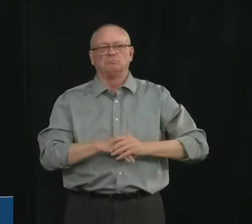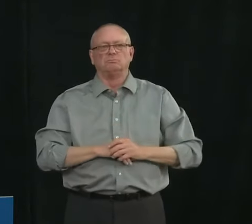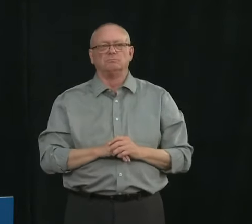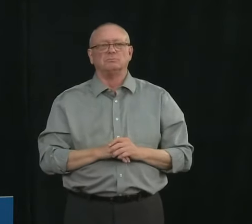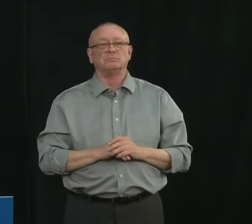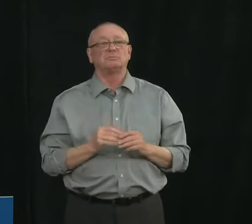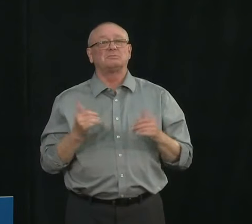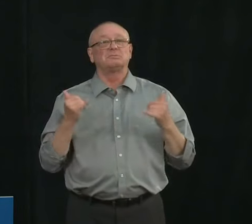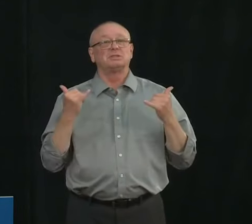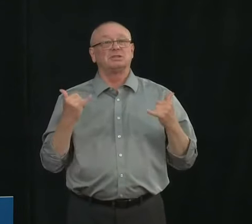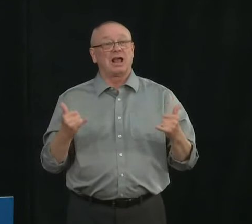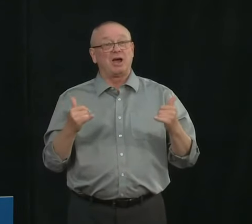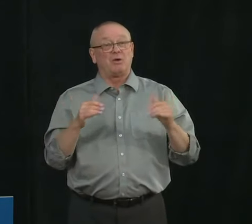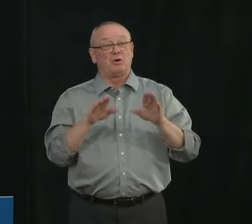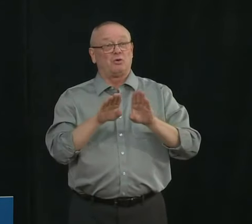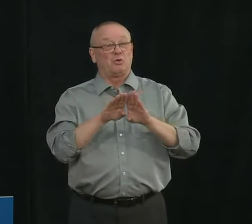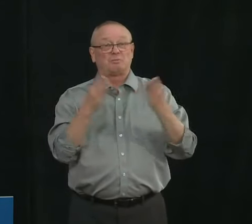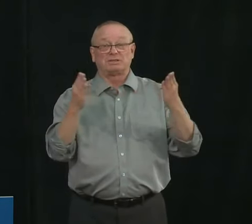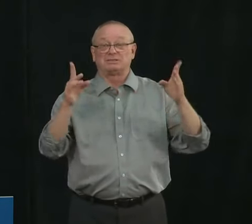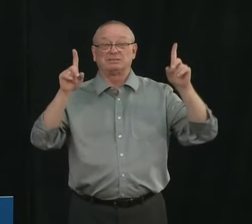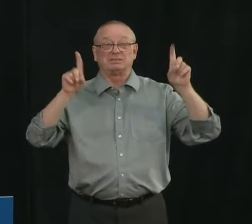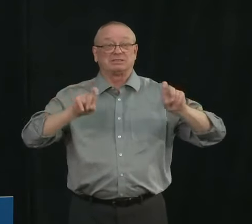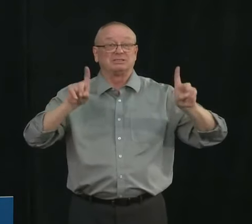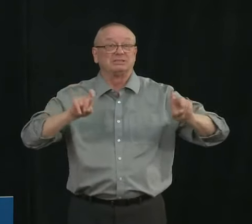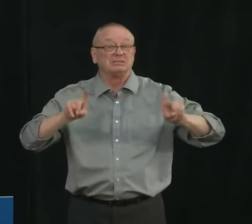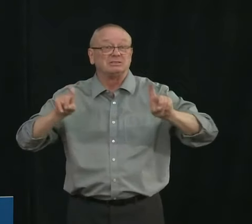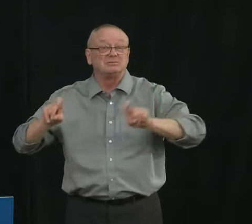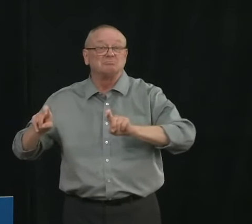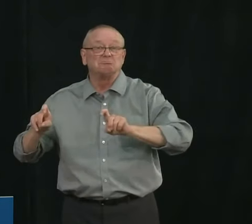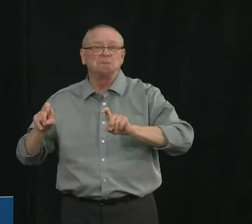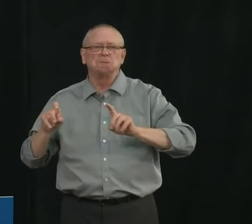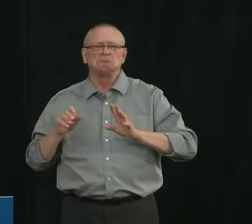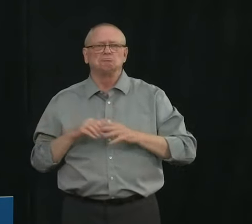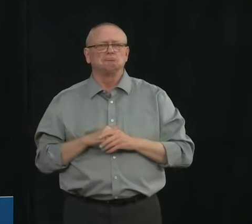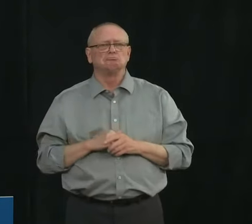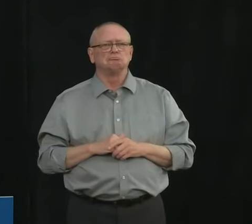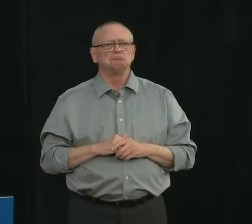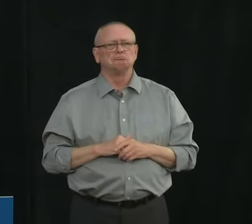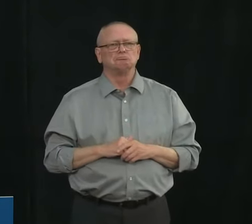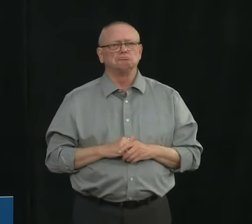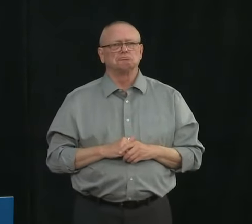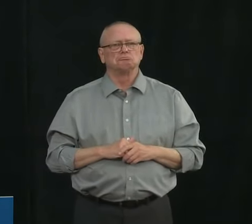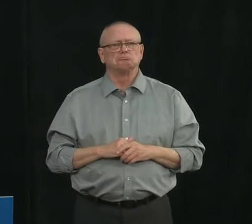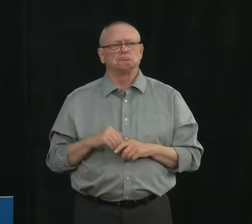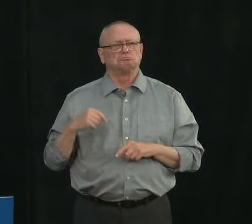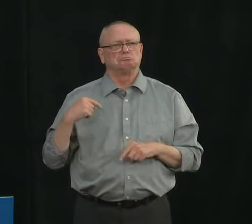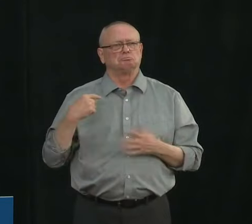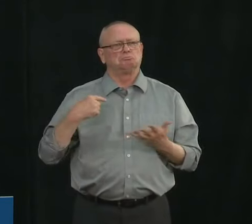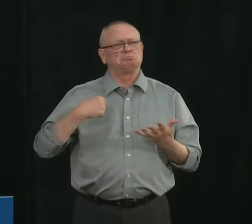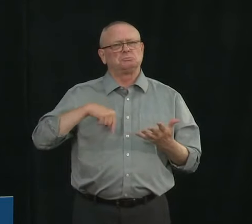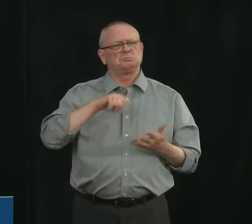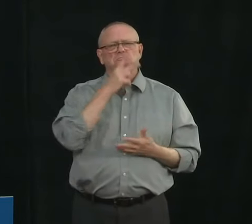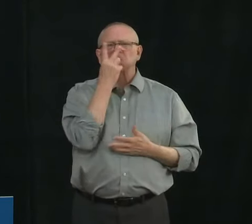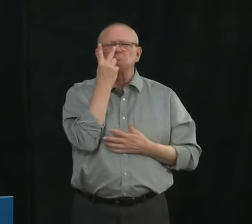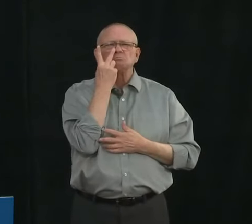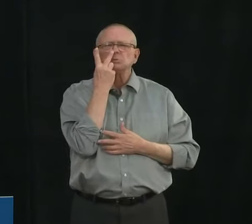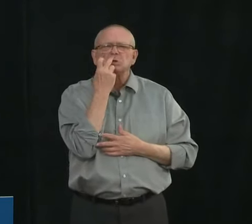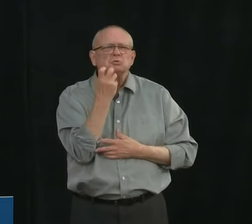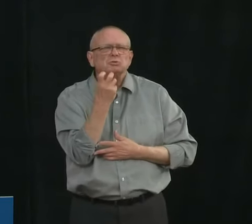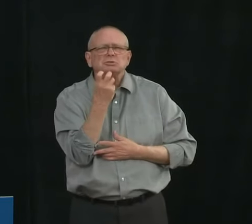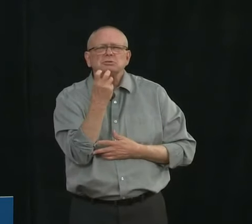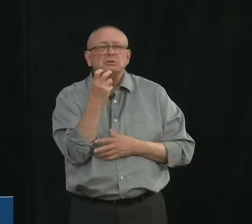there wouldn't be a great deal of individual case identification beyond the